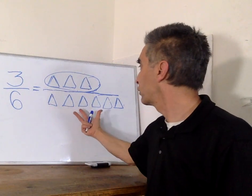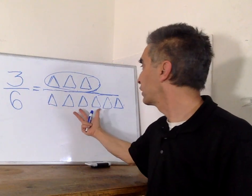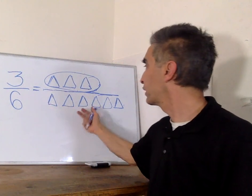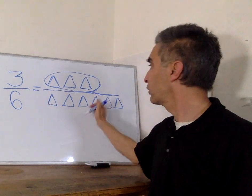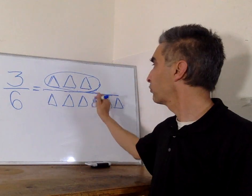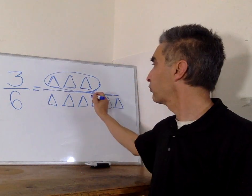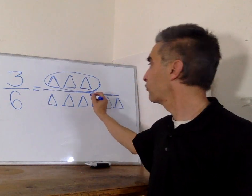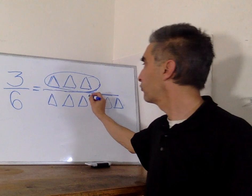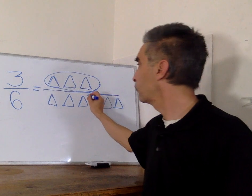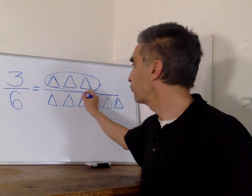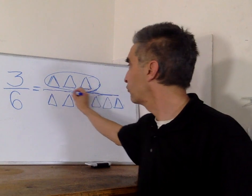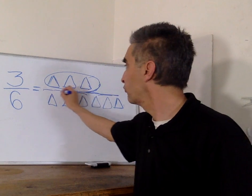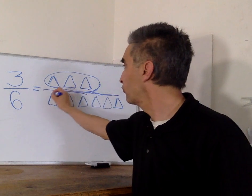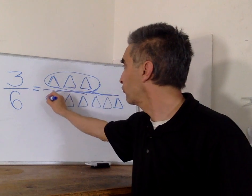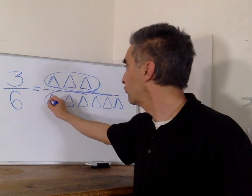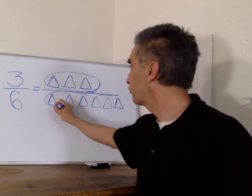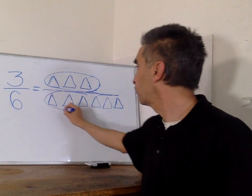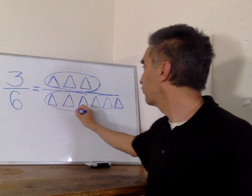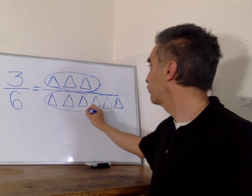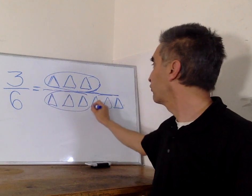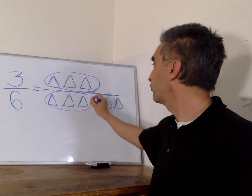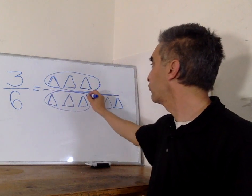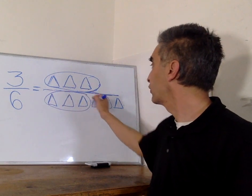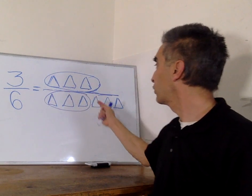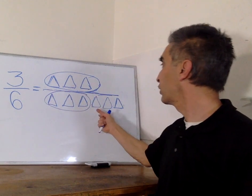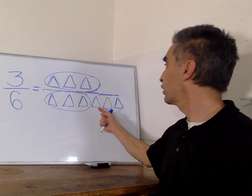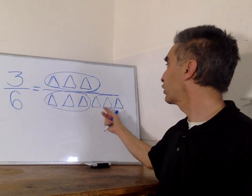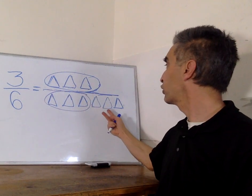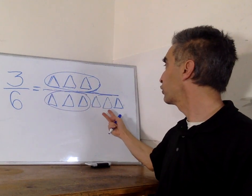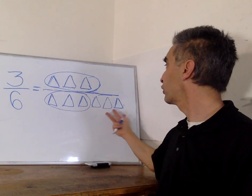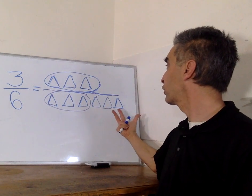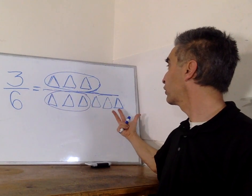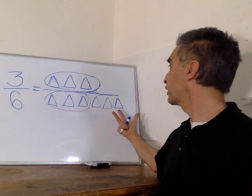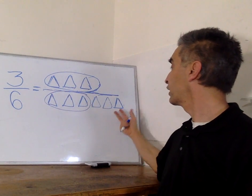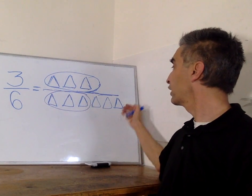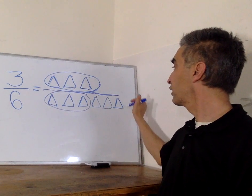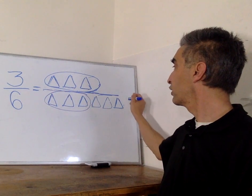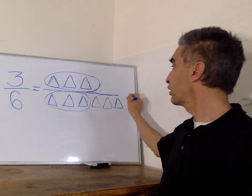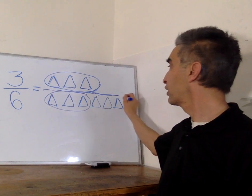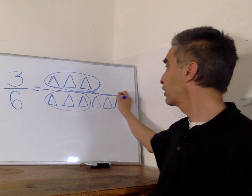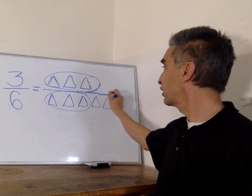One, two, three. There's one group. One, two, three. There's another group.